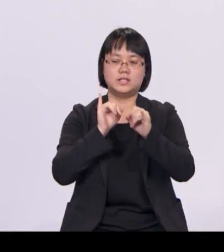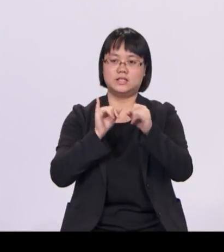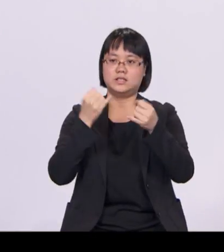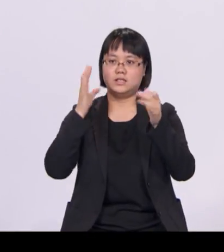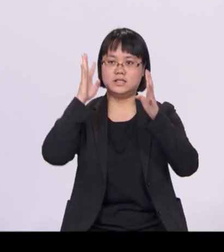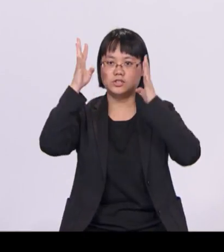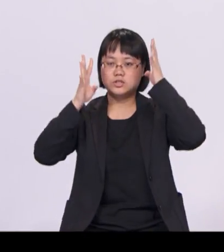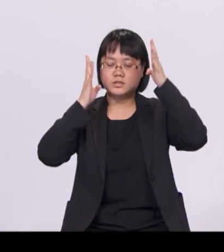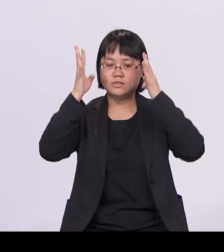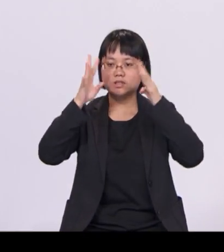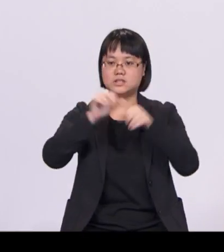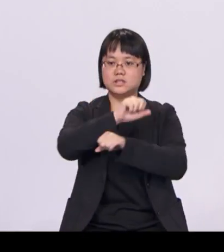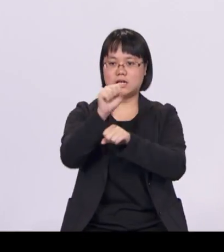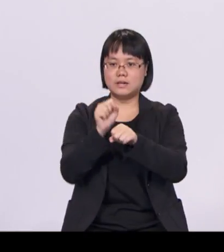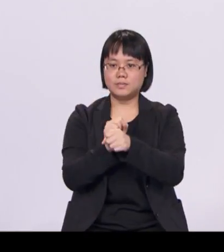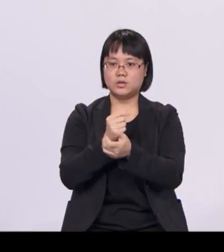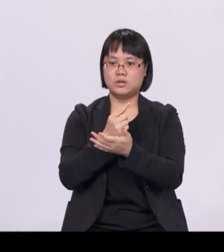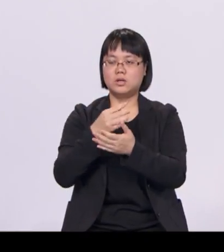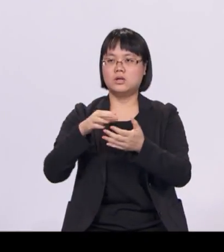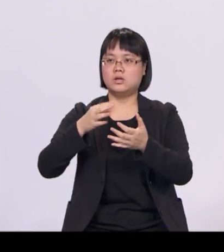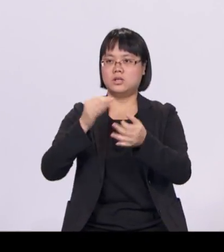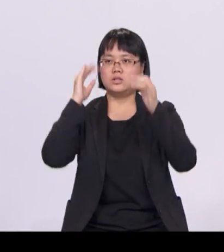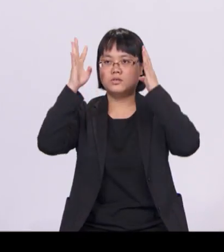of Innovation and Technology, or SWITCH.